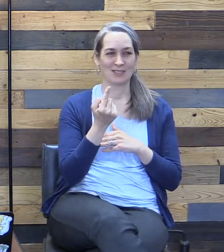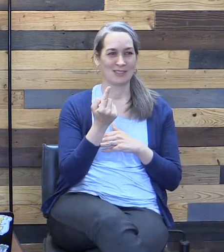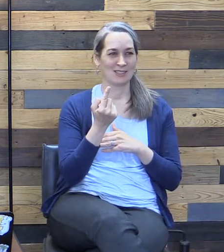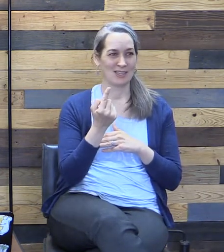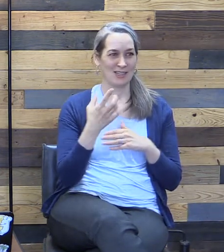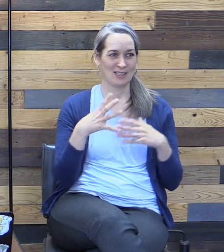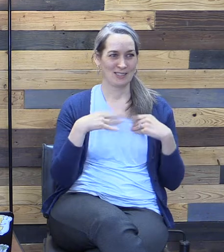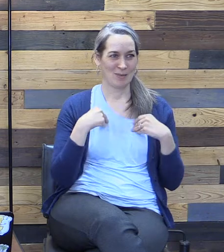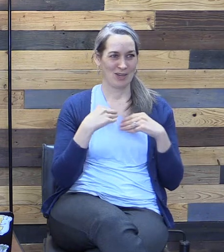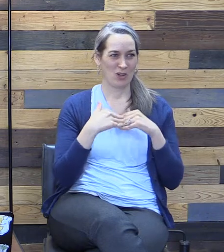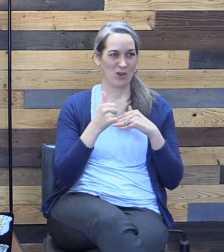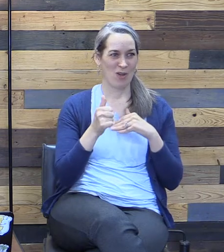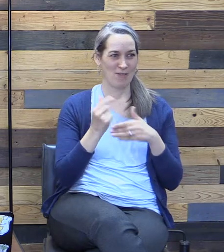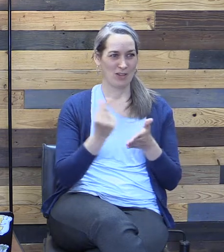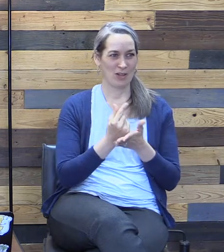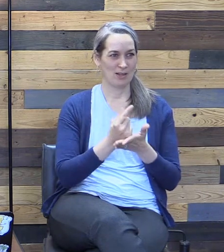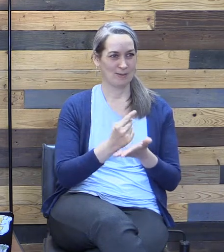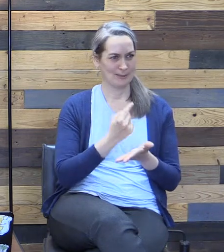gospel seriously.